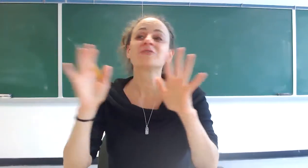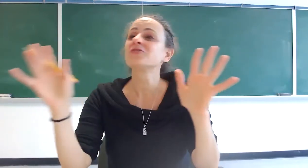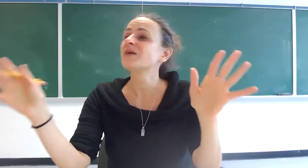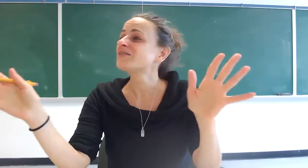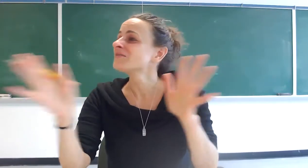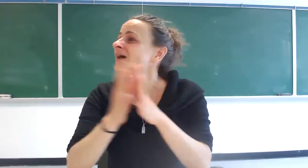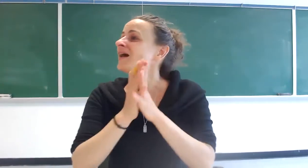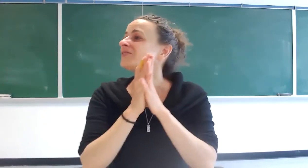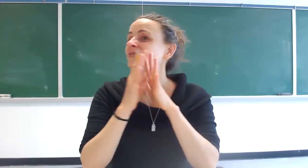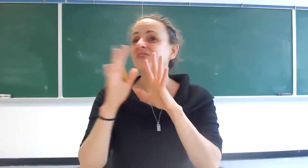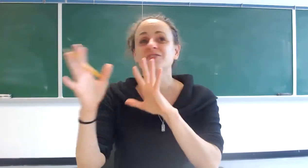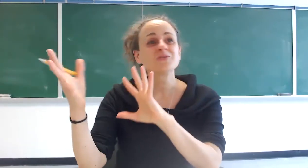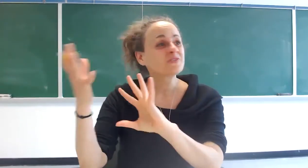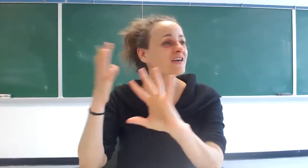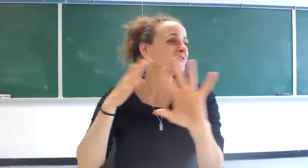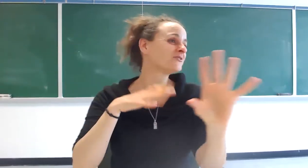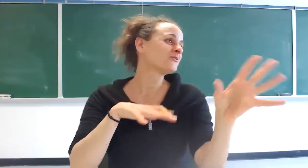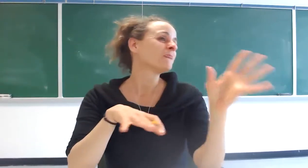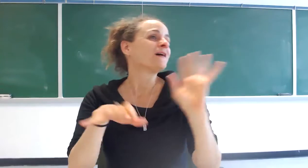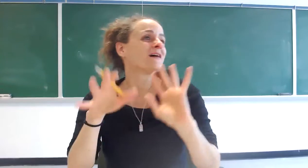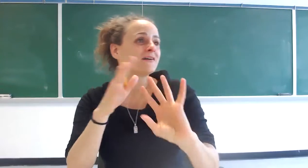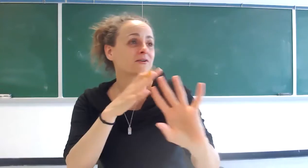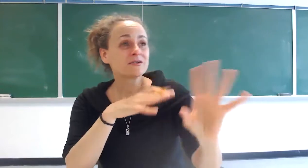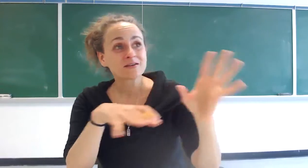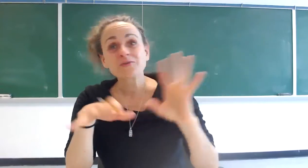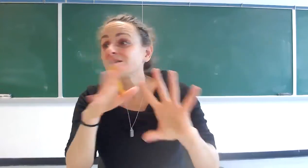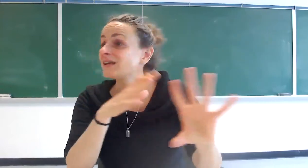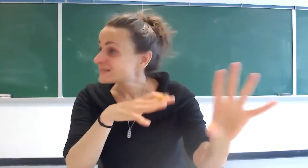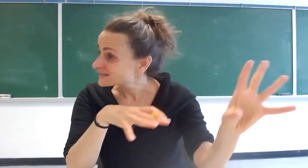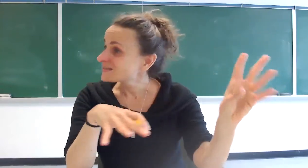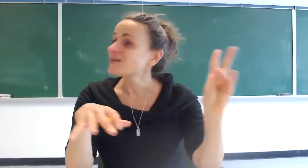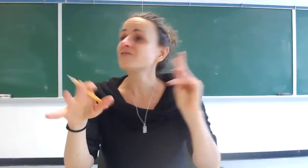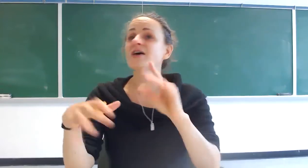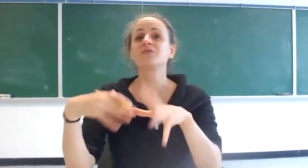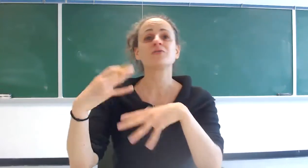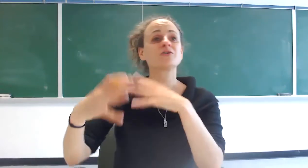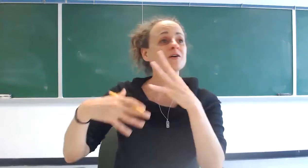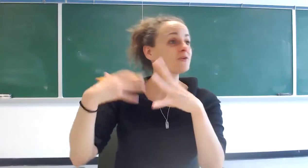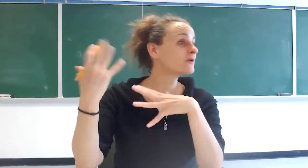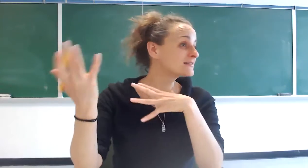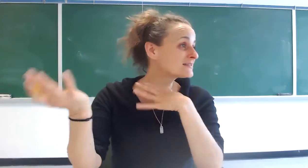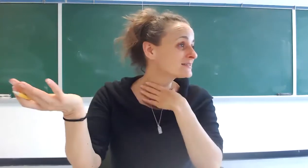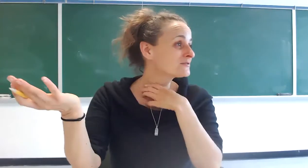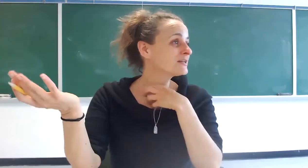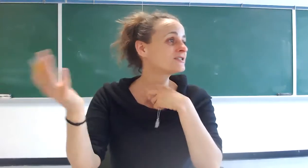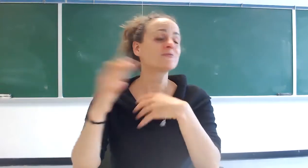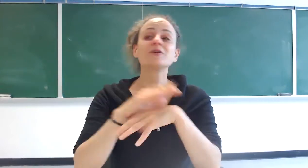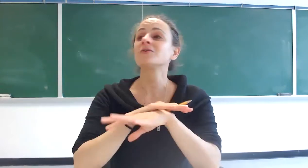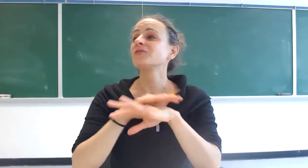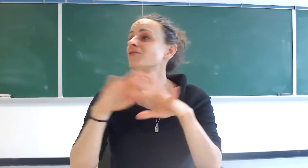could do better how to seduce how to create a lasting love how to overcome crisis in a relationship we are going to cover